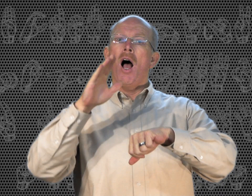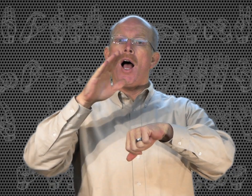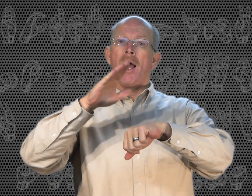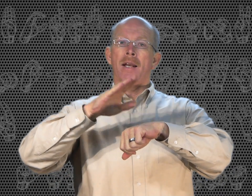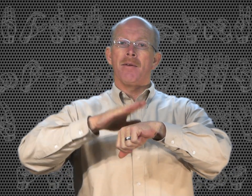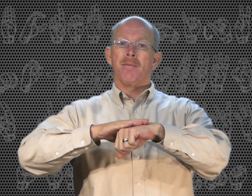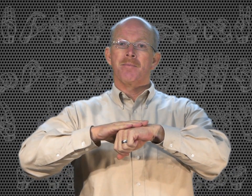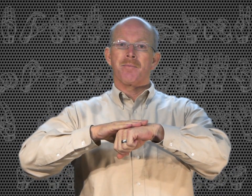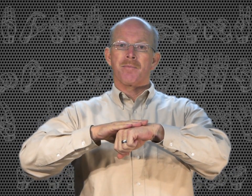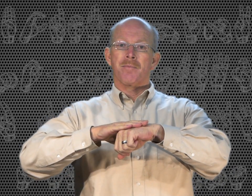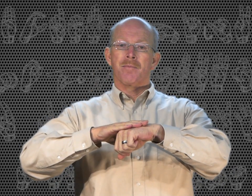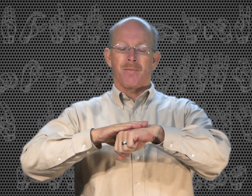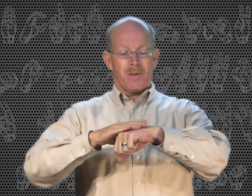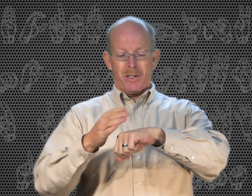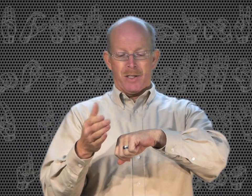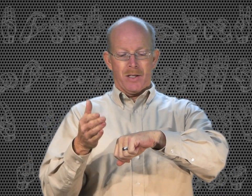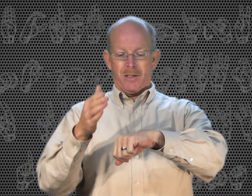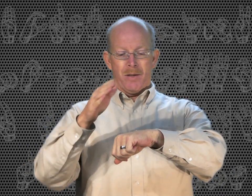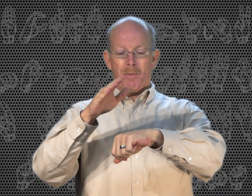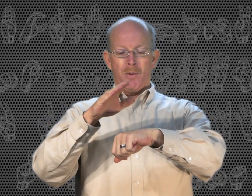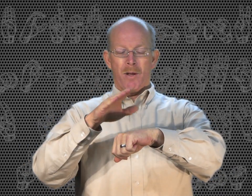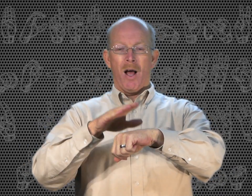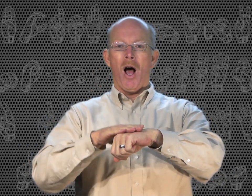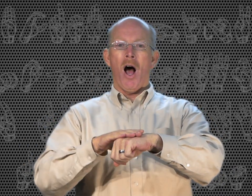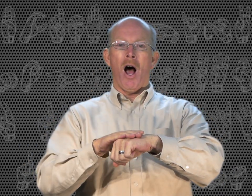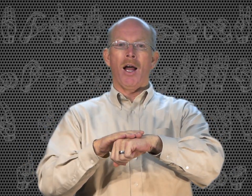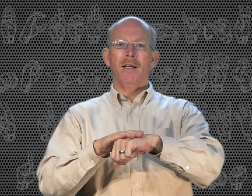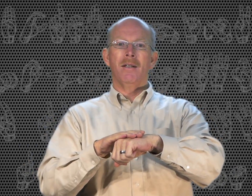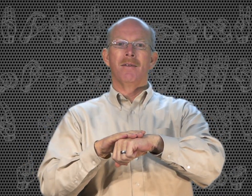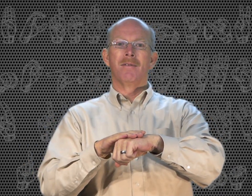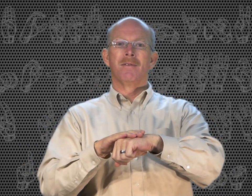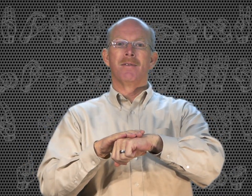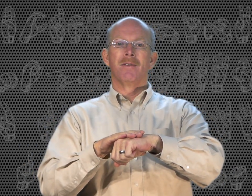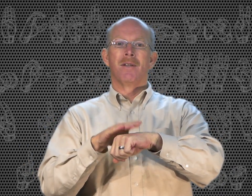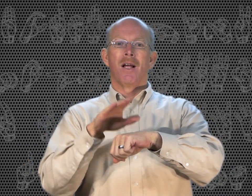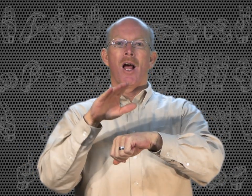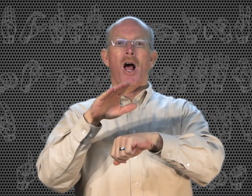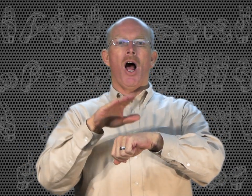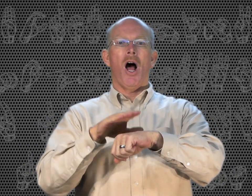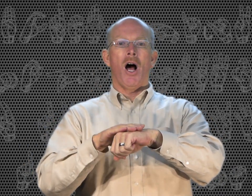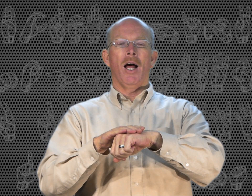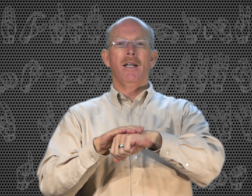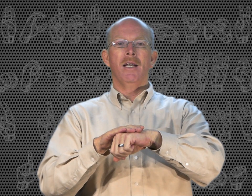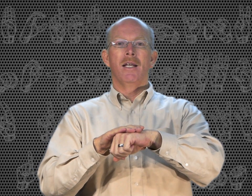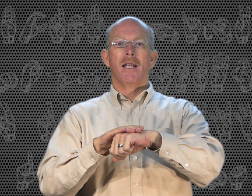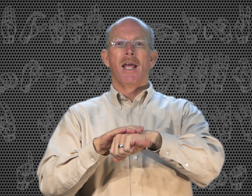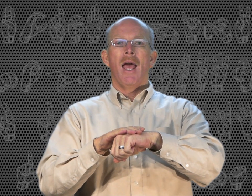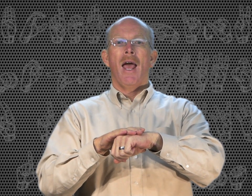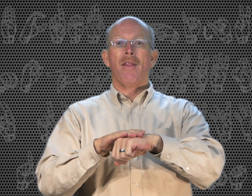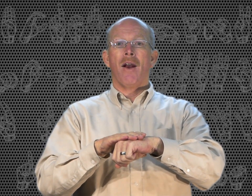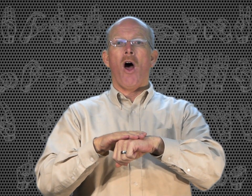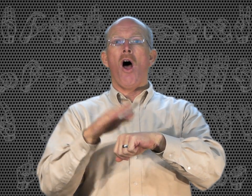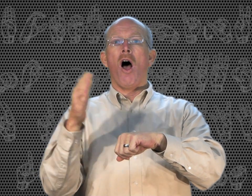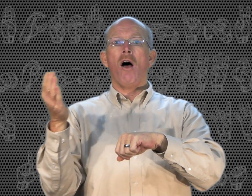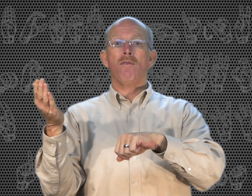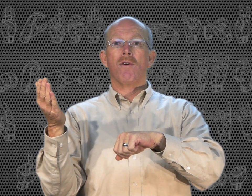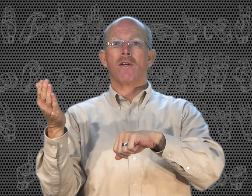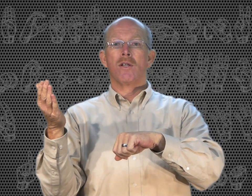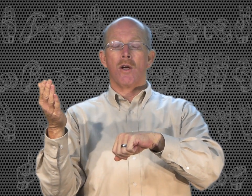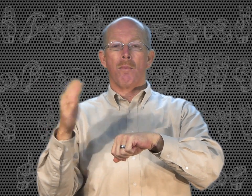On, this is simple, on, on. And then off, you can